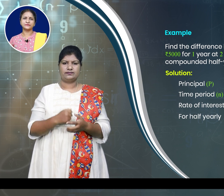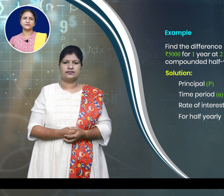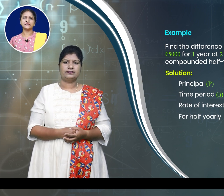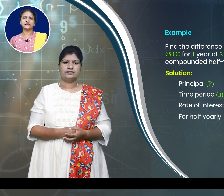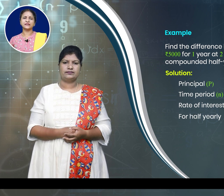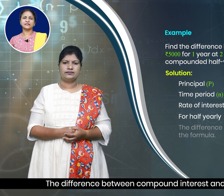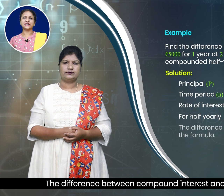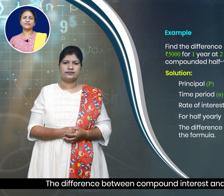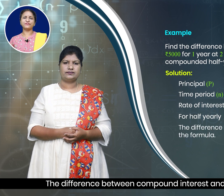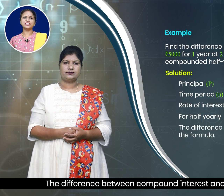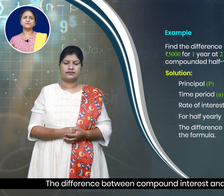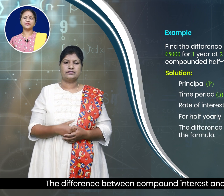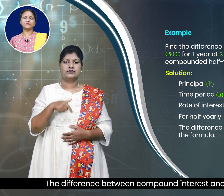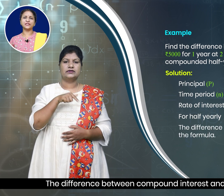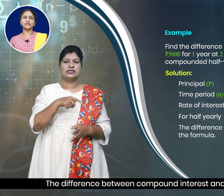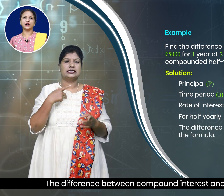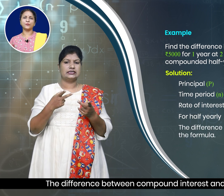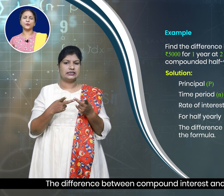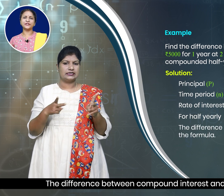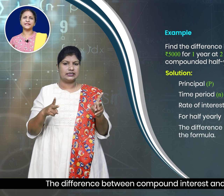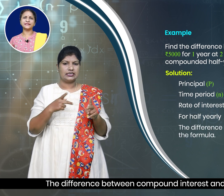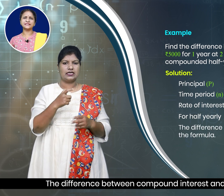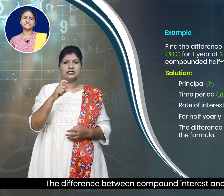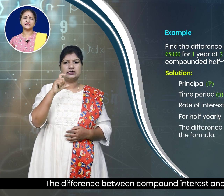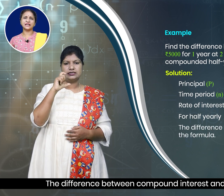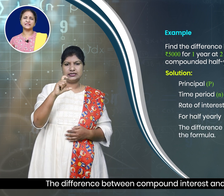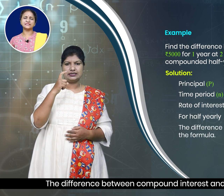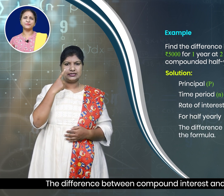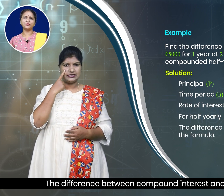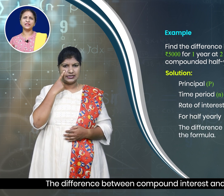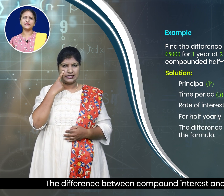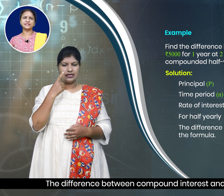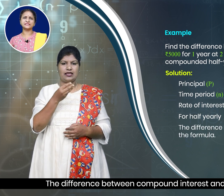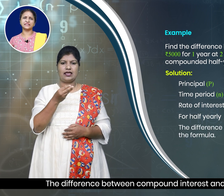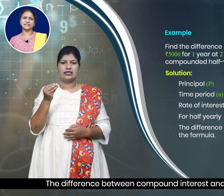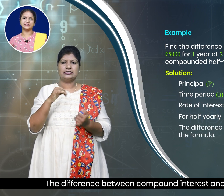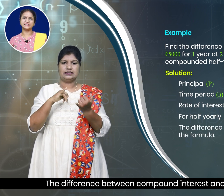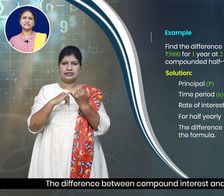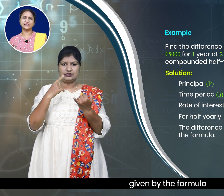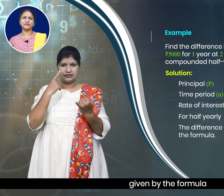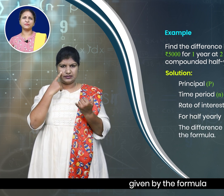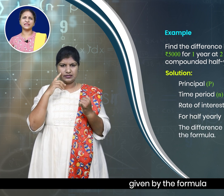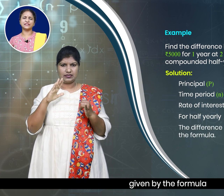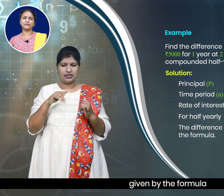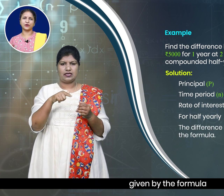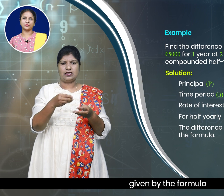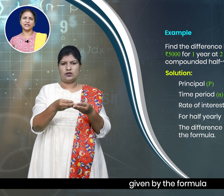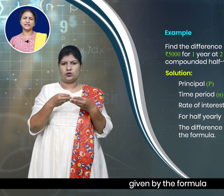The difference between compound interest. The simple interest is given by the formula